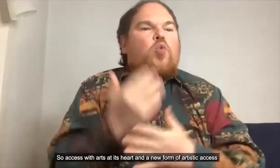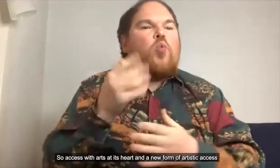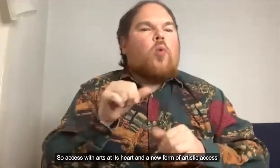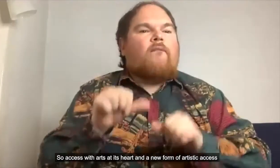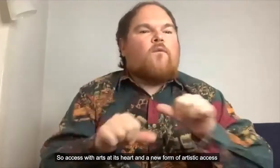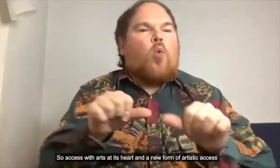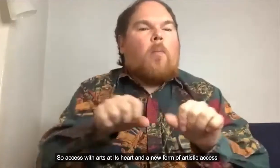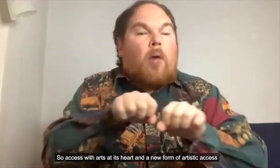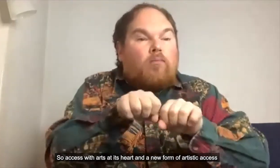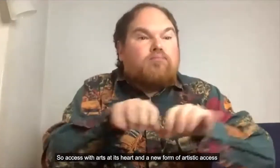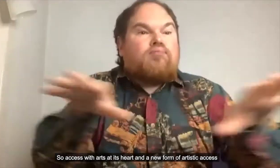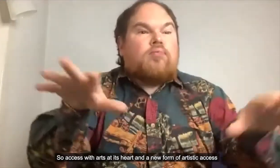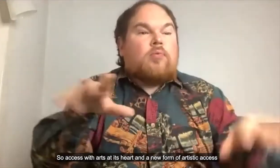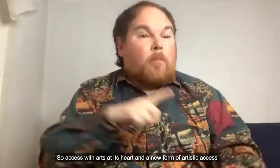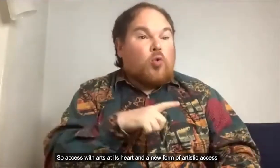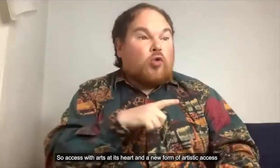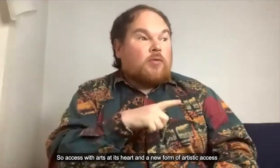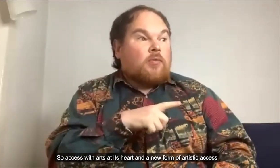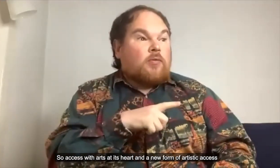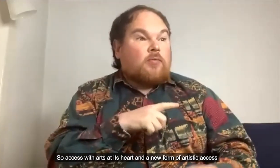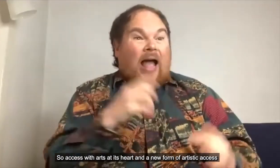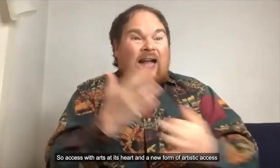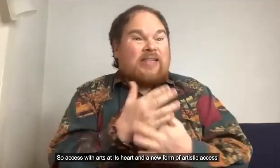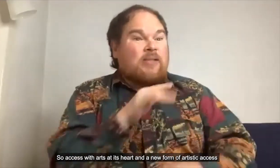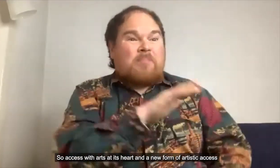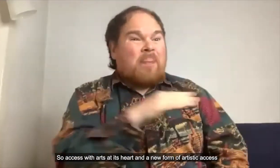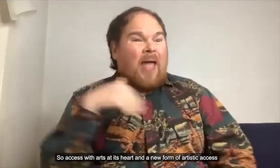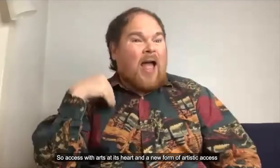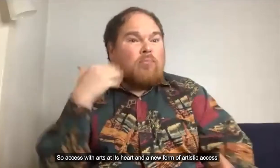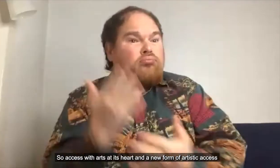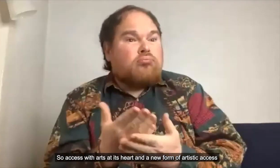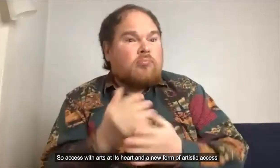at its heart and a new form of artistic access